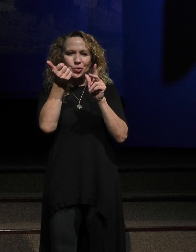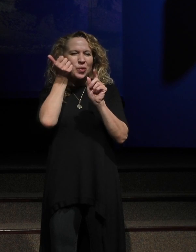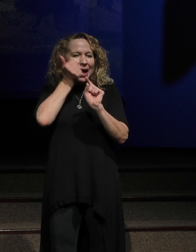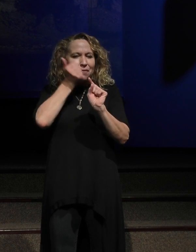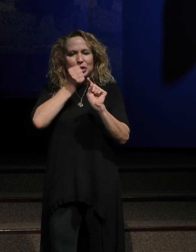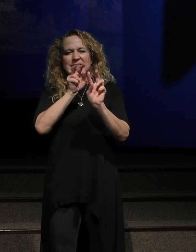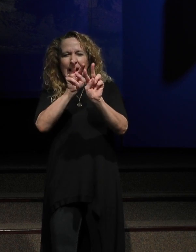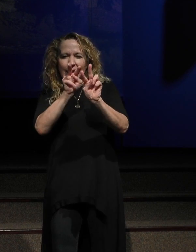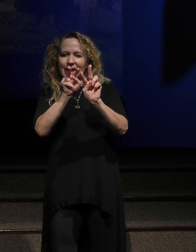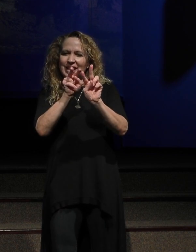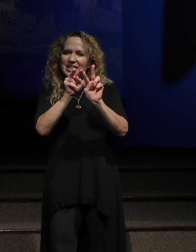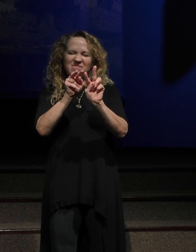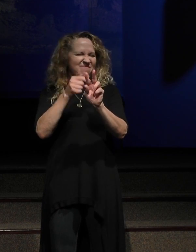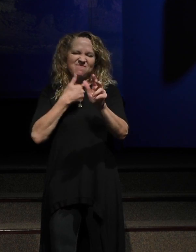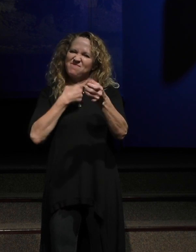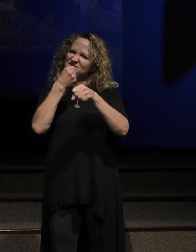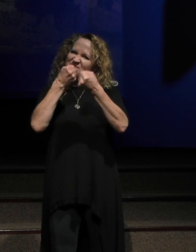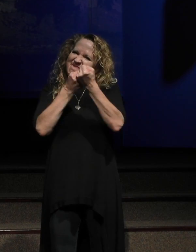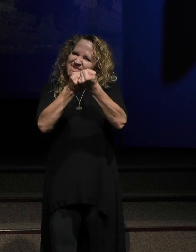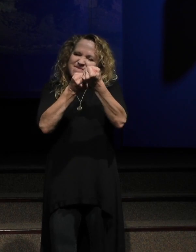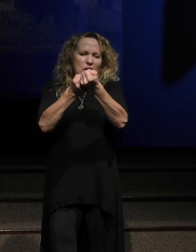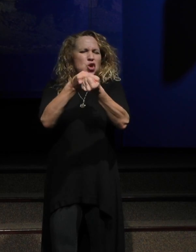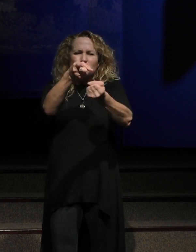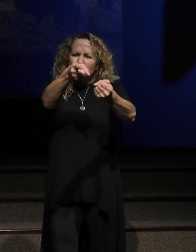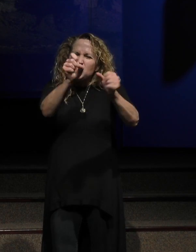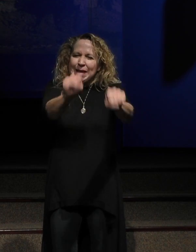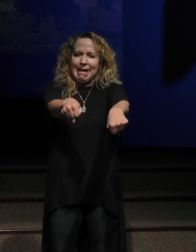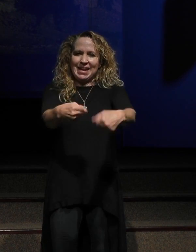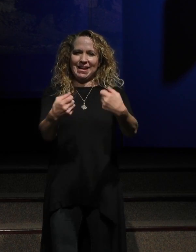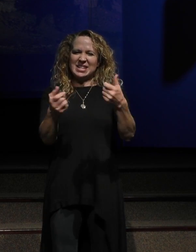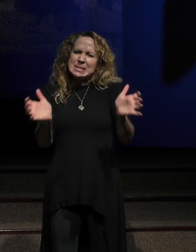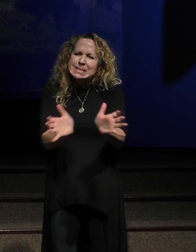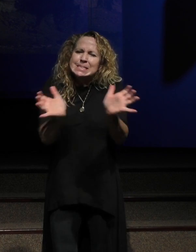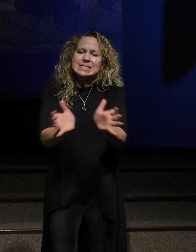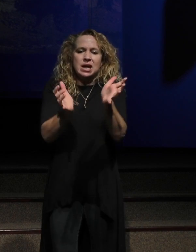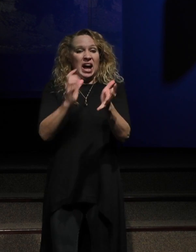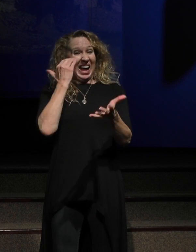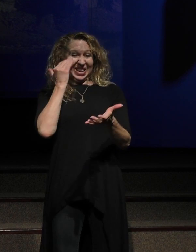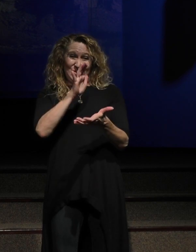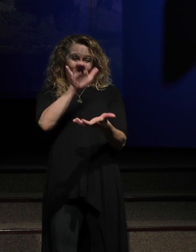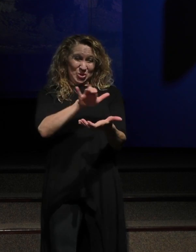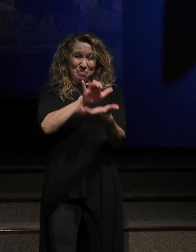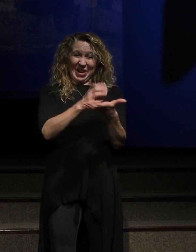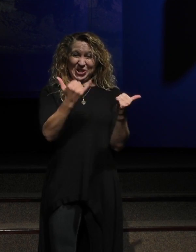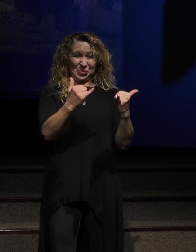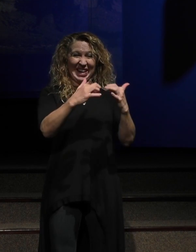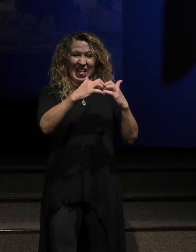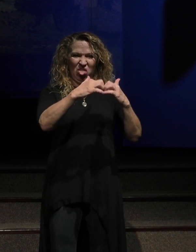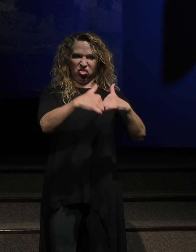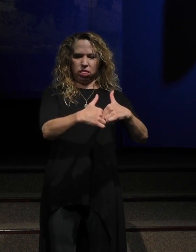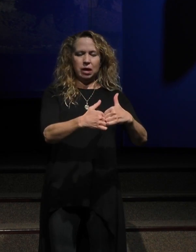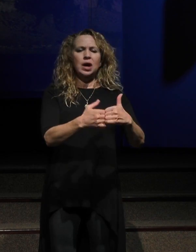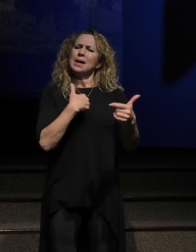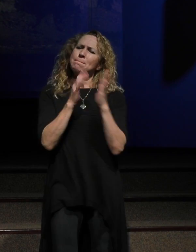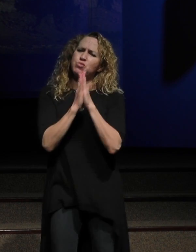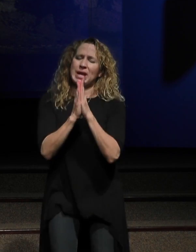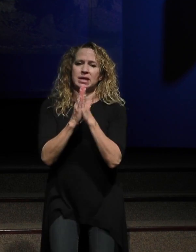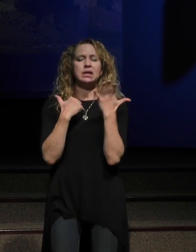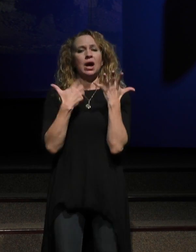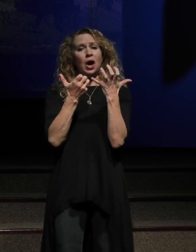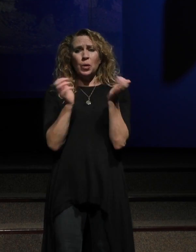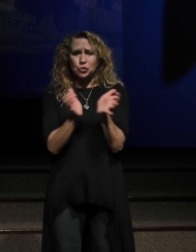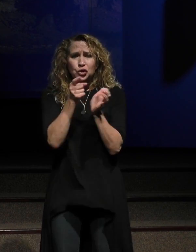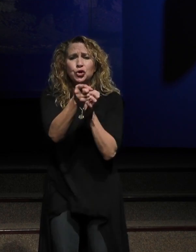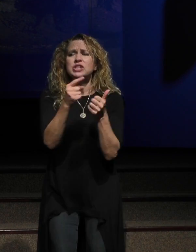And they're saying, I'm with you. You can do it. I know that your marriage stinks right now, but I'm praying for you. I, I want to encourage